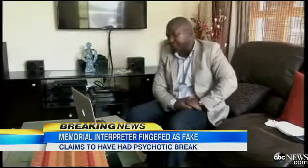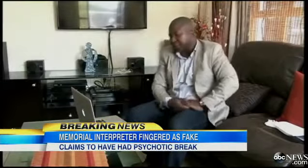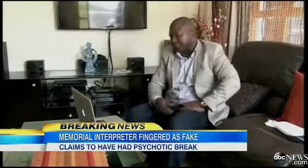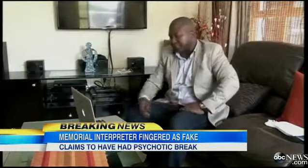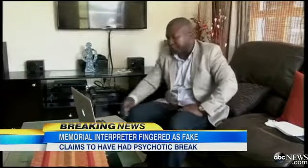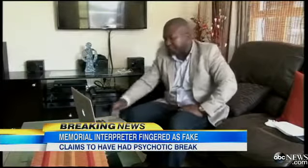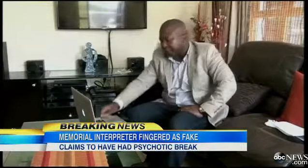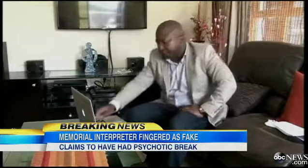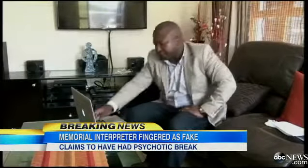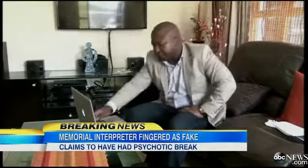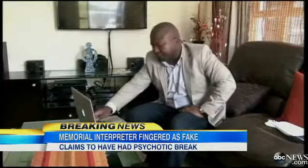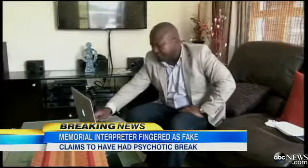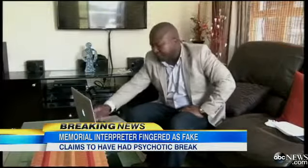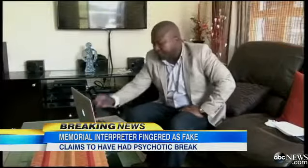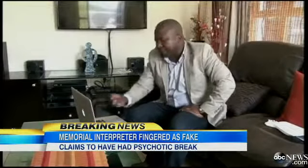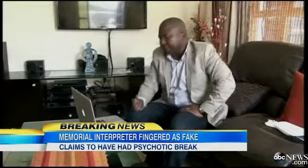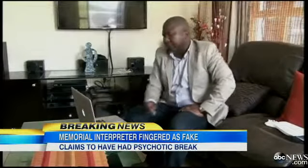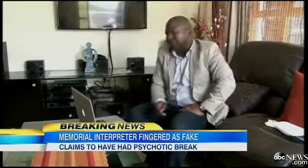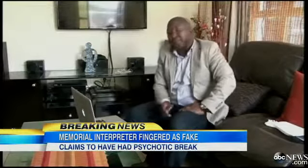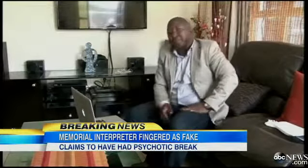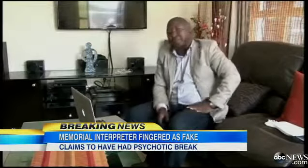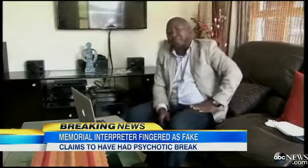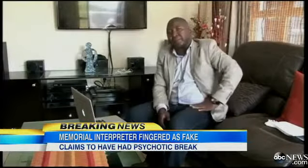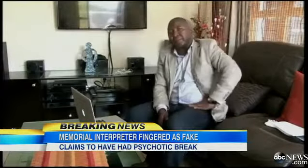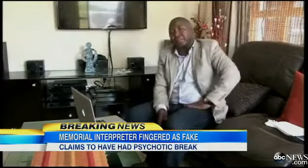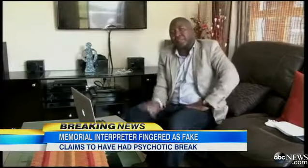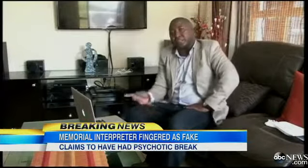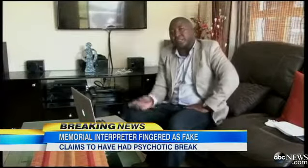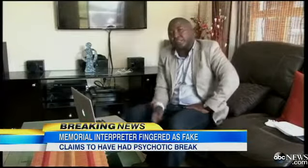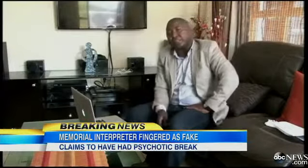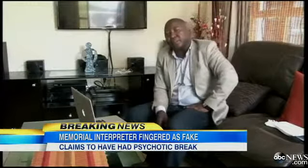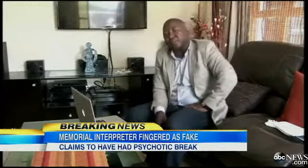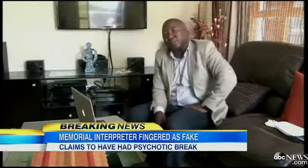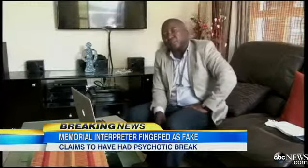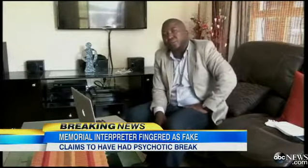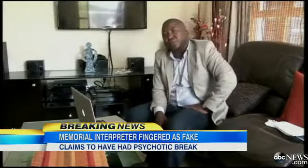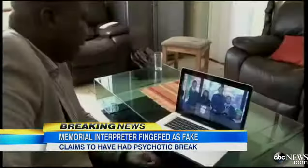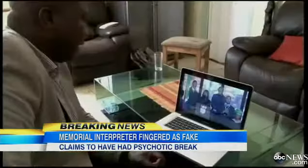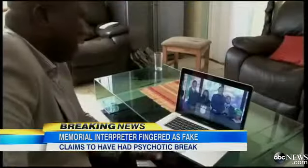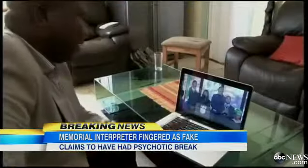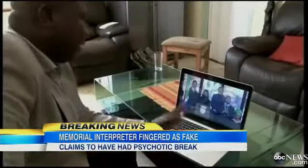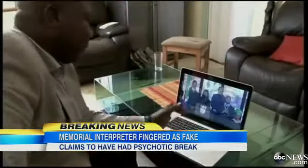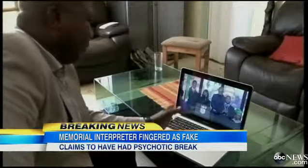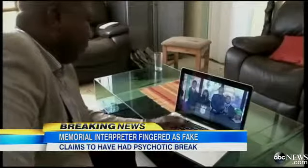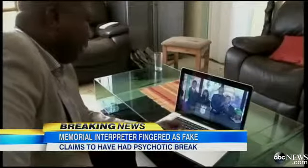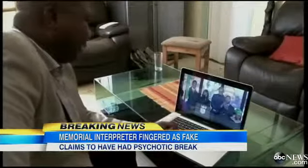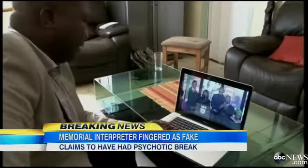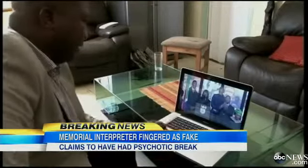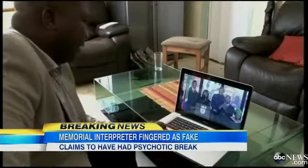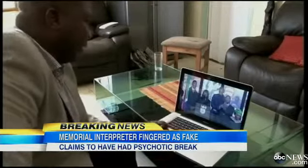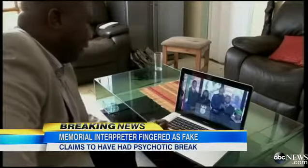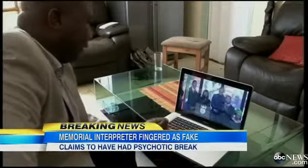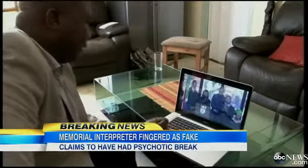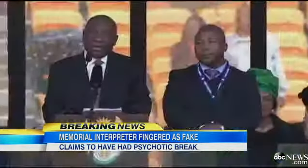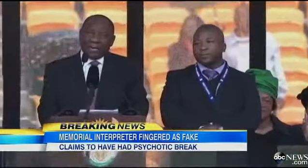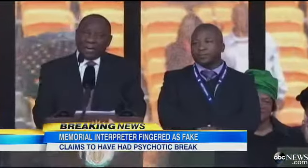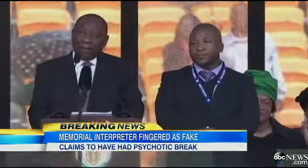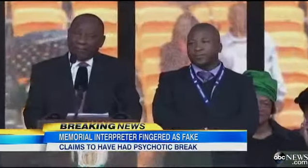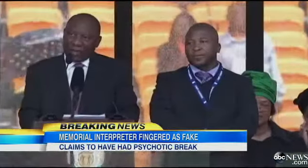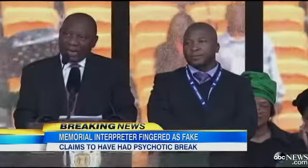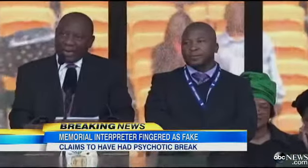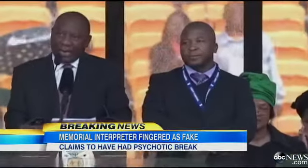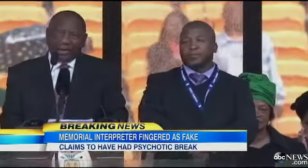currently seeking treatment for schizophrenia and that he has been violent in the past, the revelation raising grave concerns this morning.